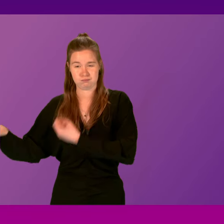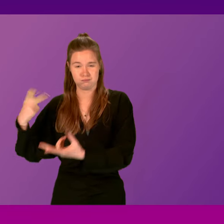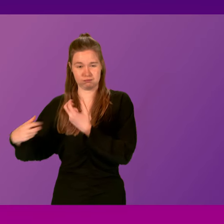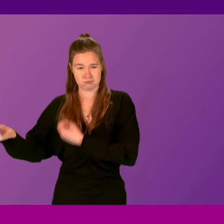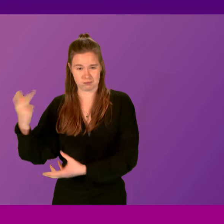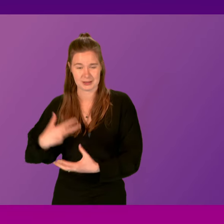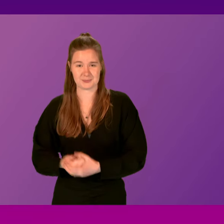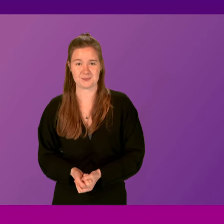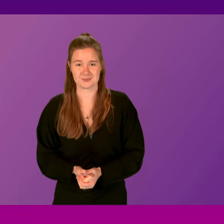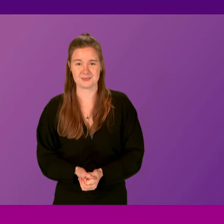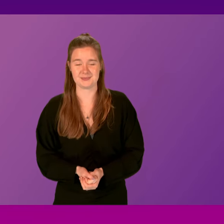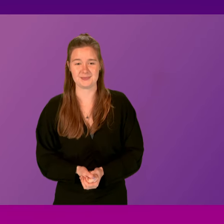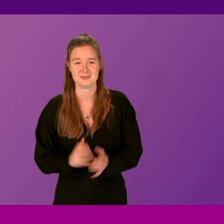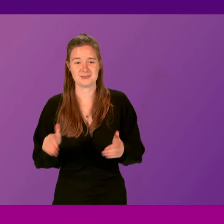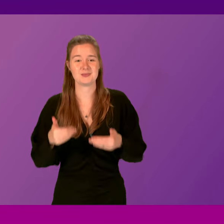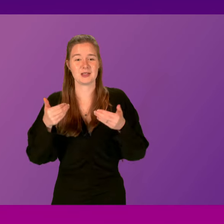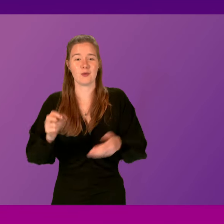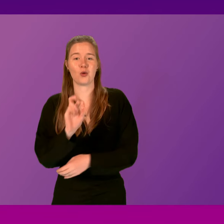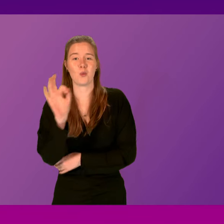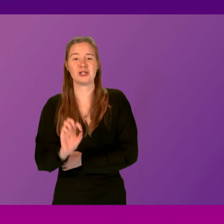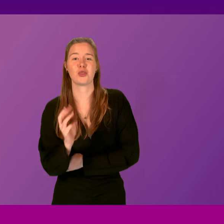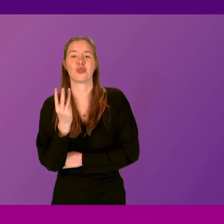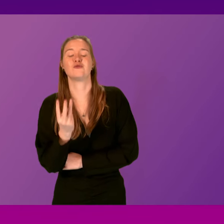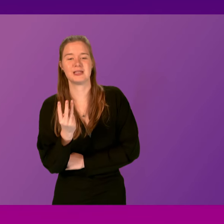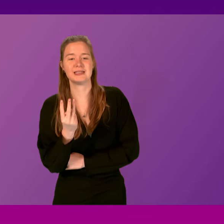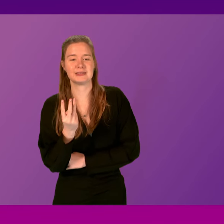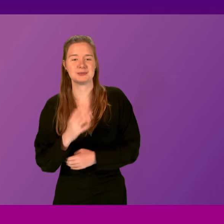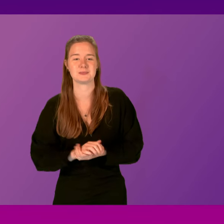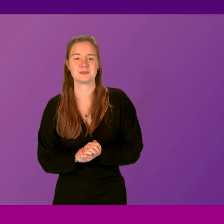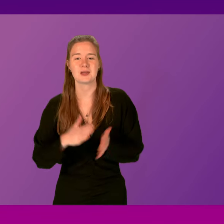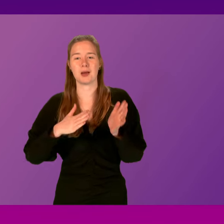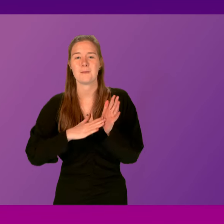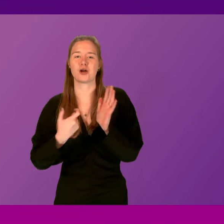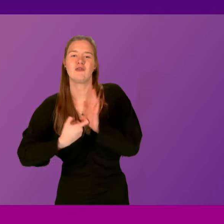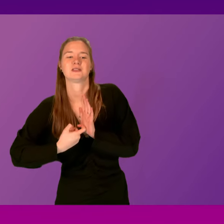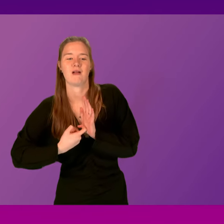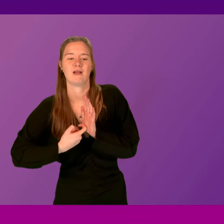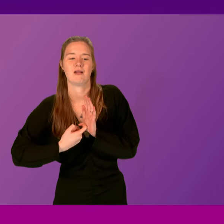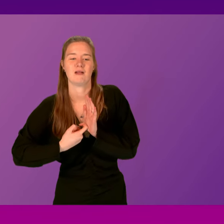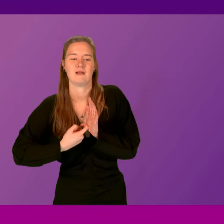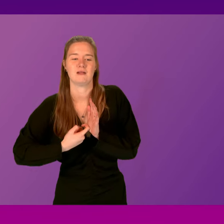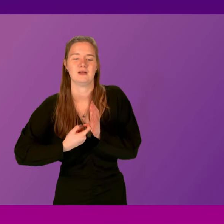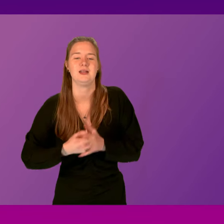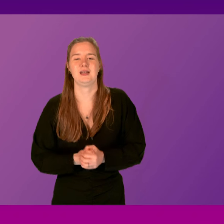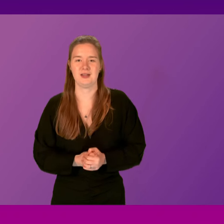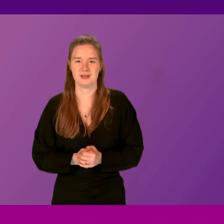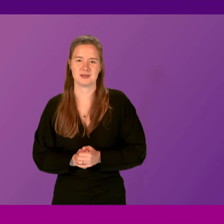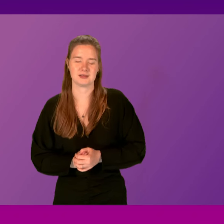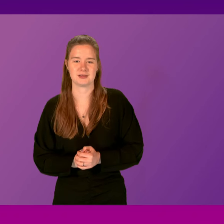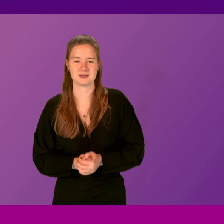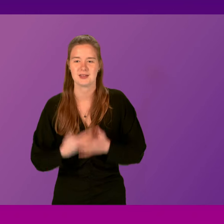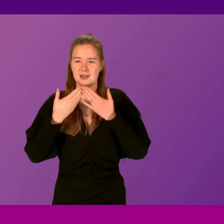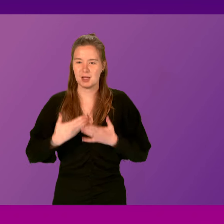Thank you. We move to question number three, and I call Mark Ruskell. Thank you very much.